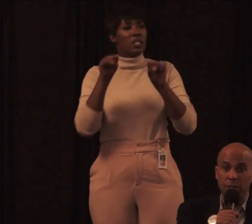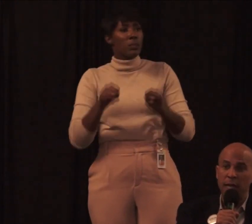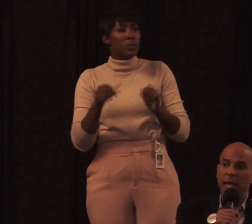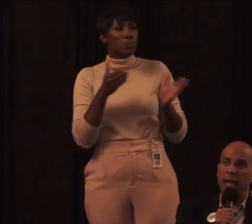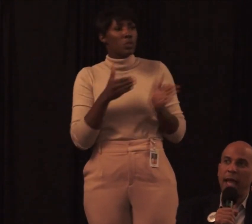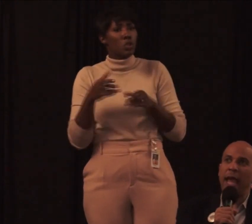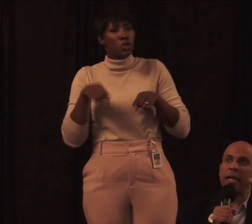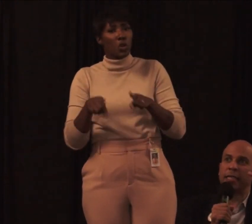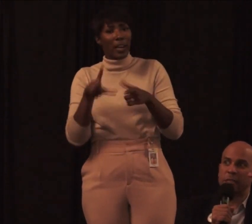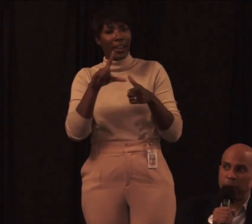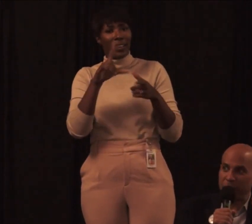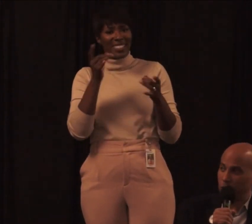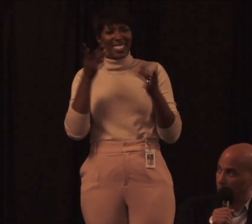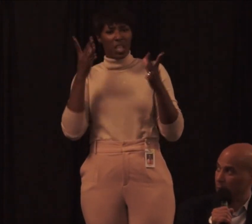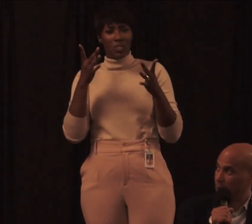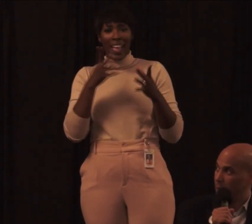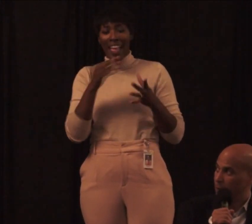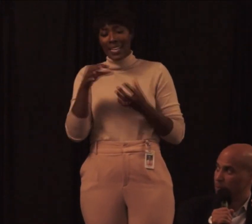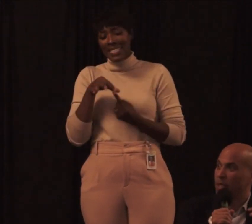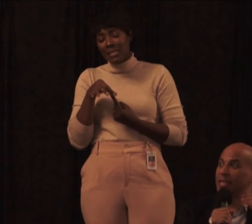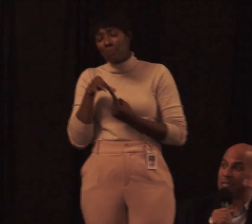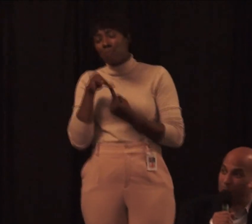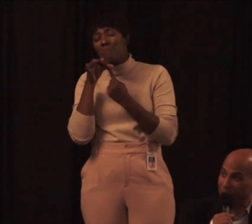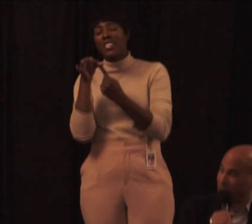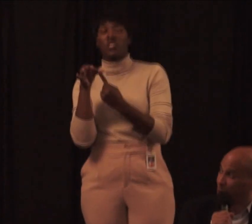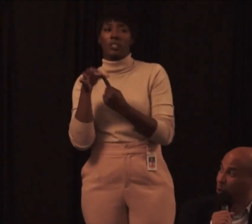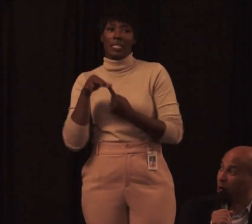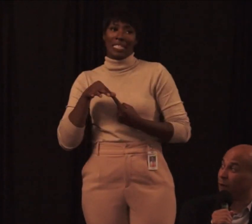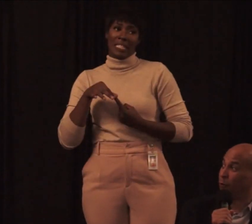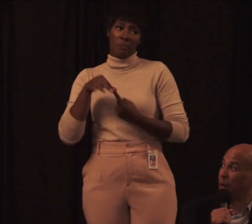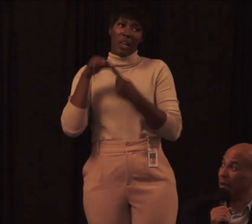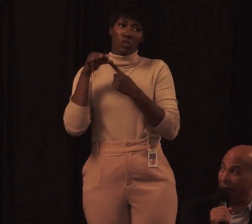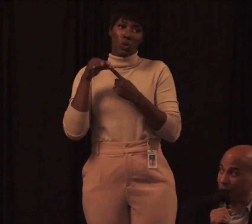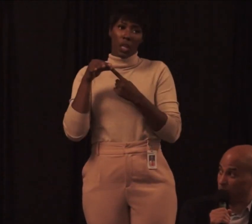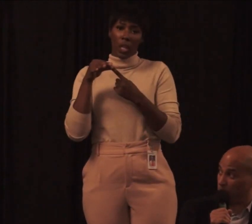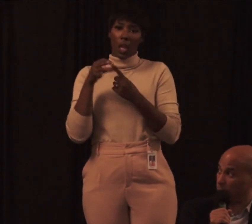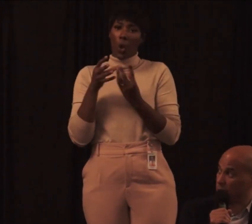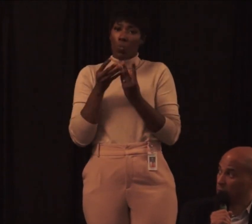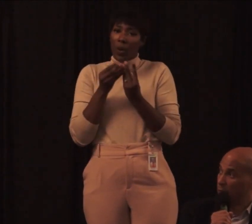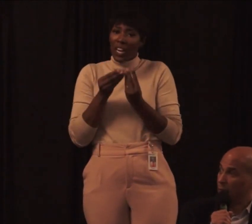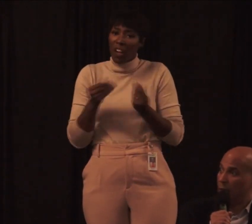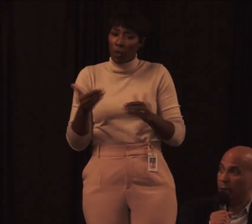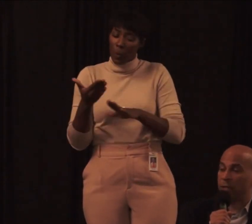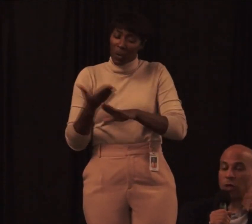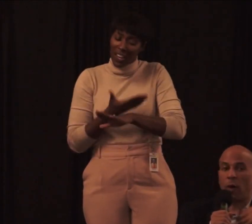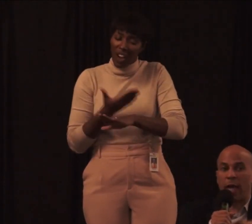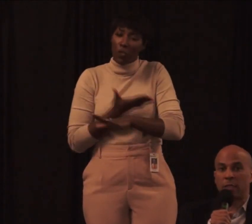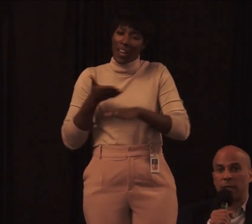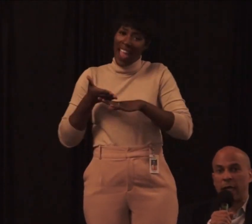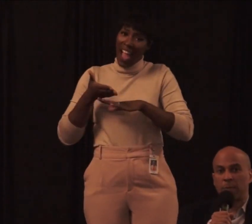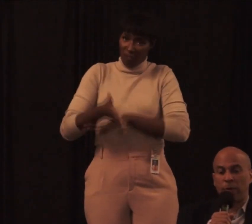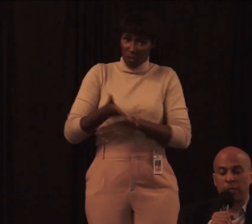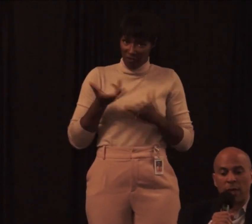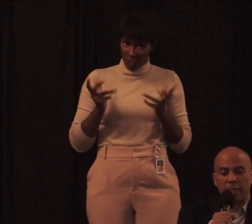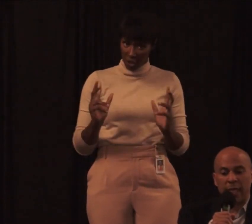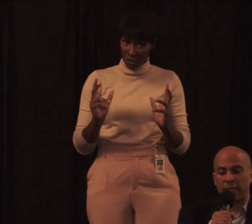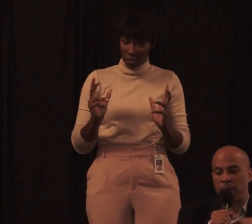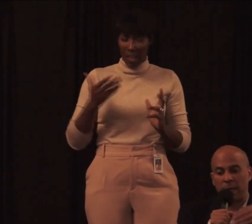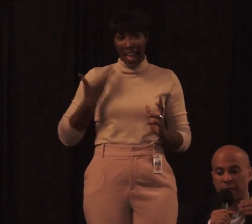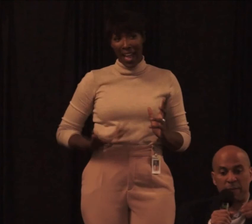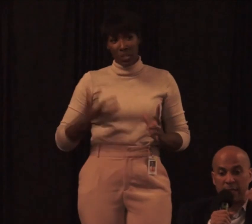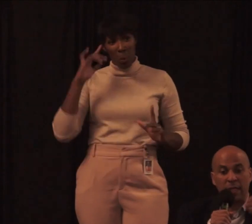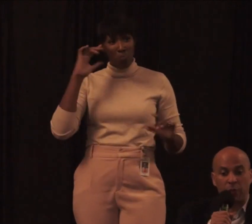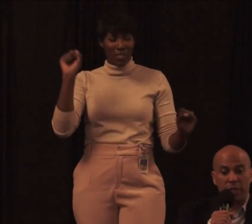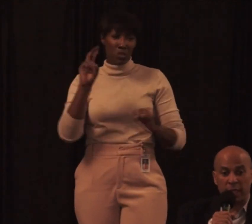disasters, and especially recovery afterwards. And so as President of the